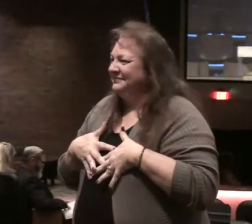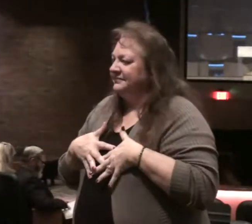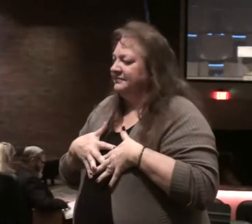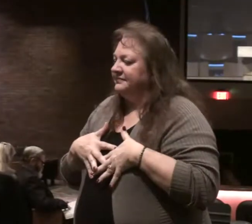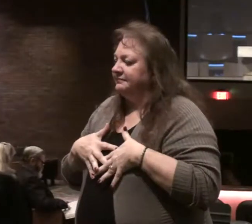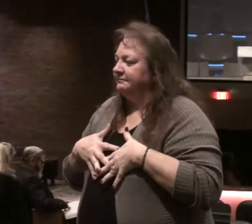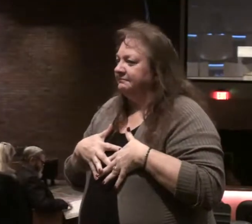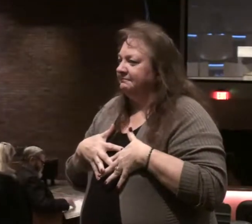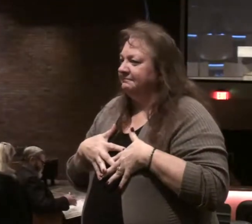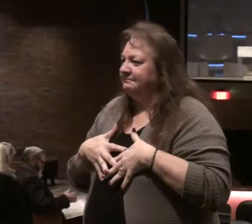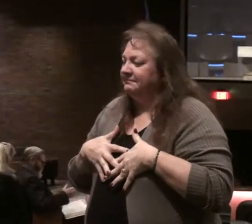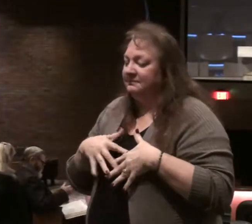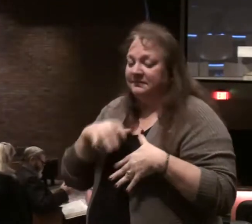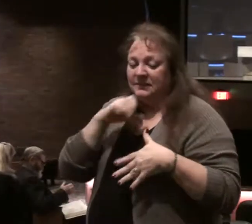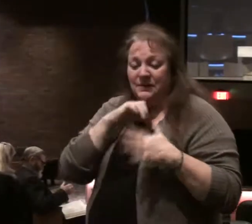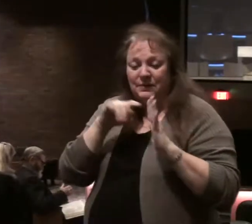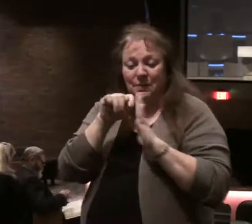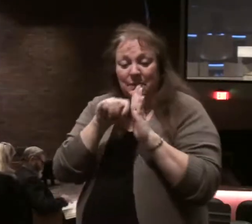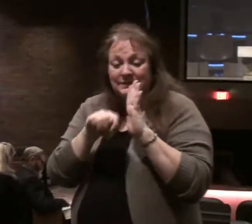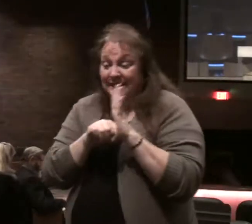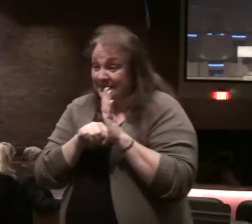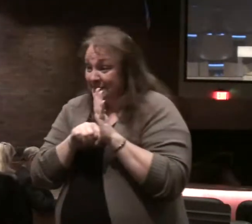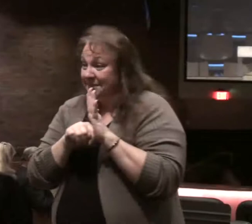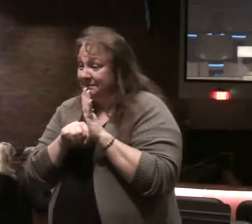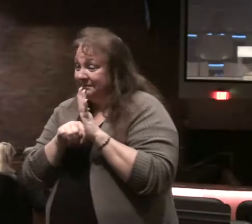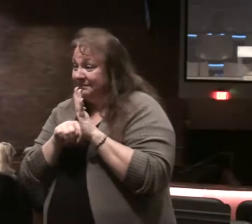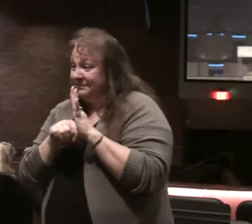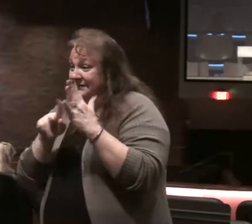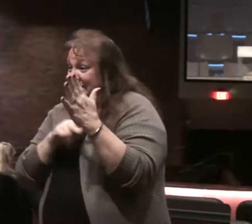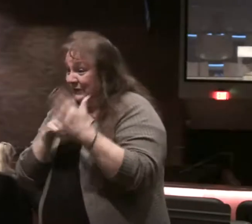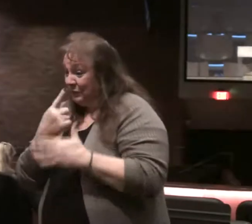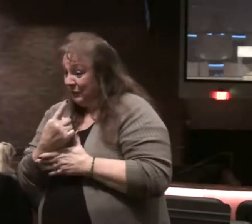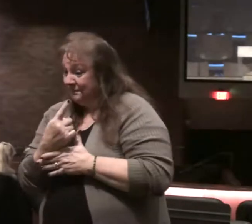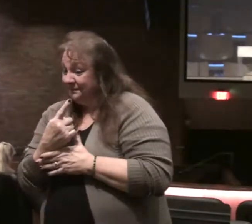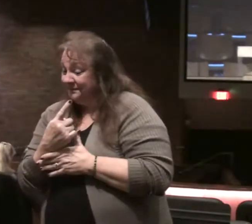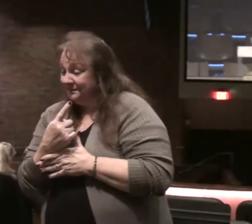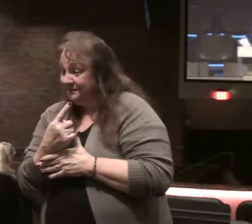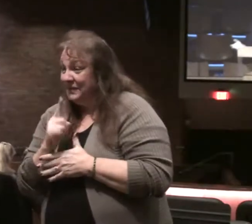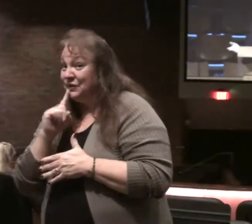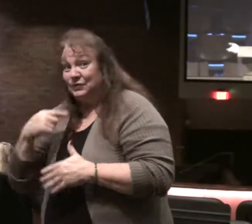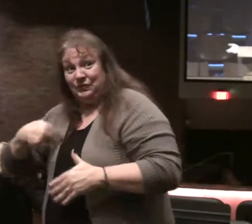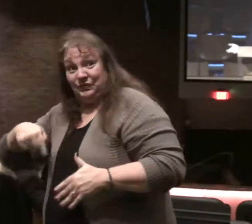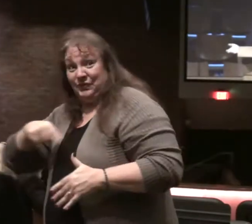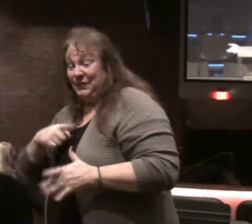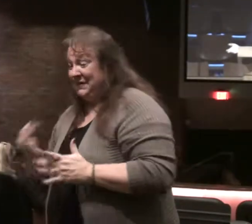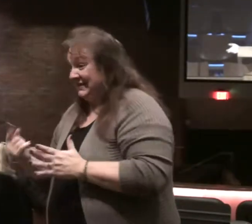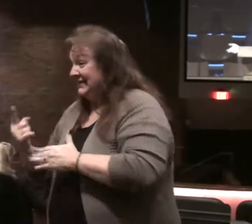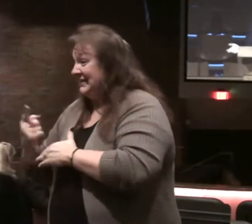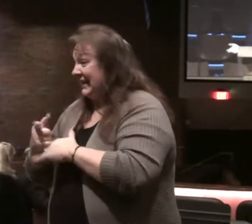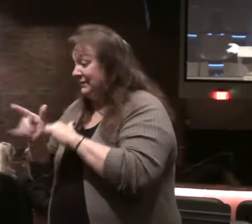It was to be true of the Old Testament saying in Israel Psalm 1 is to be true of us today.